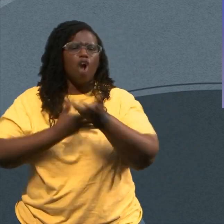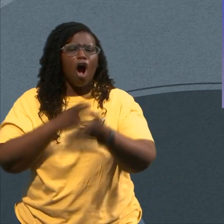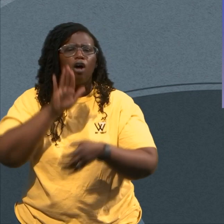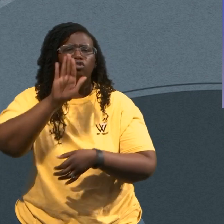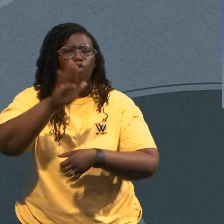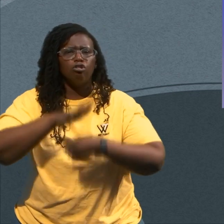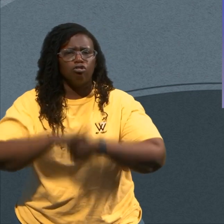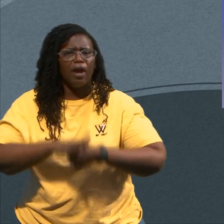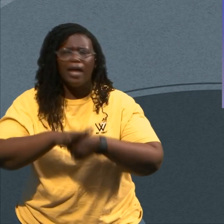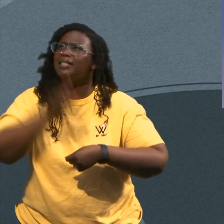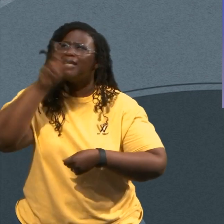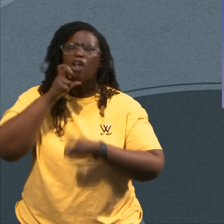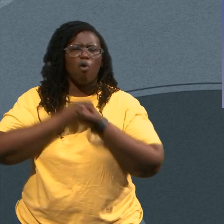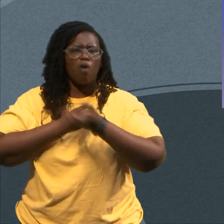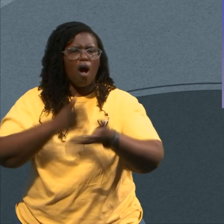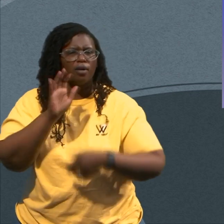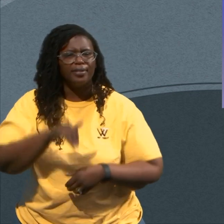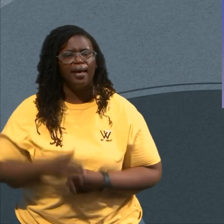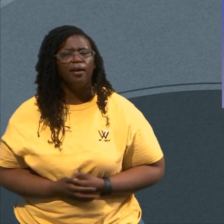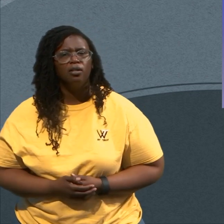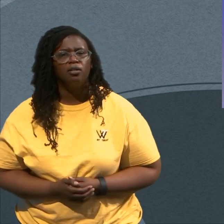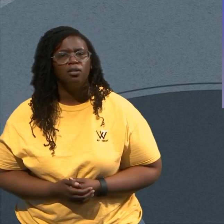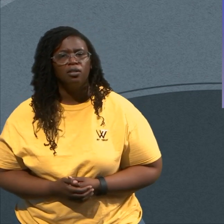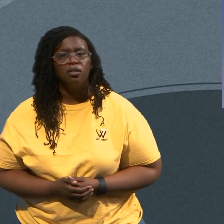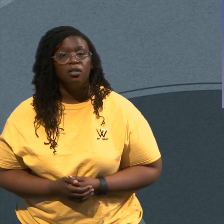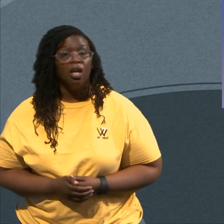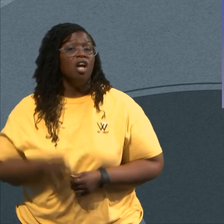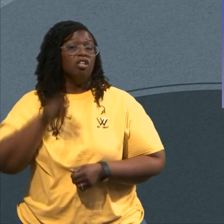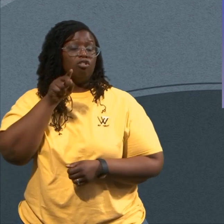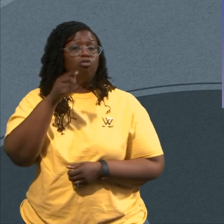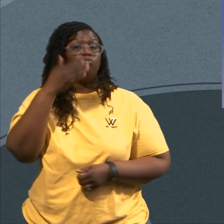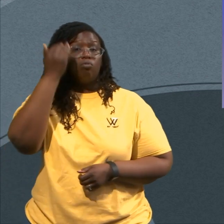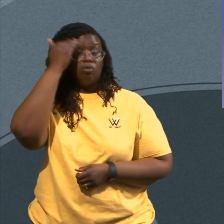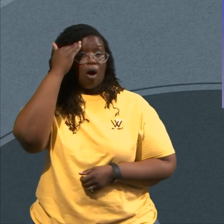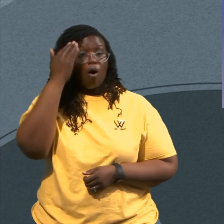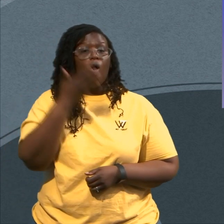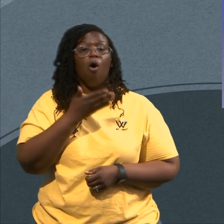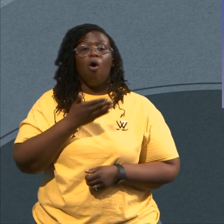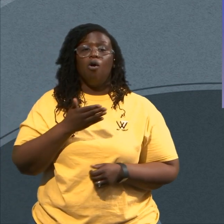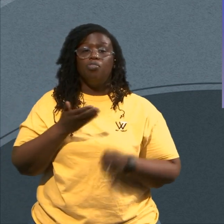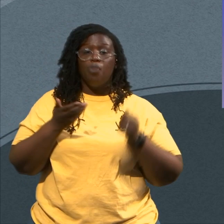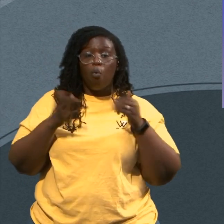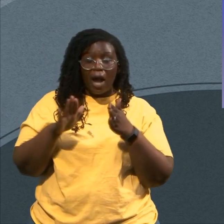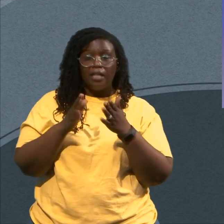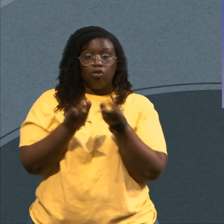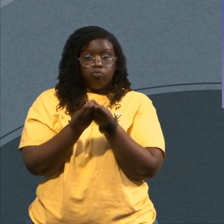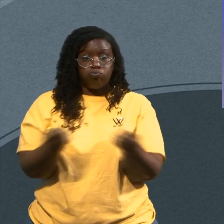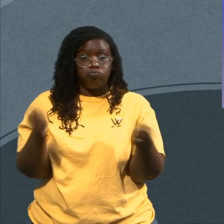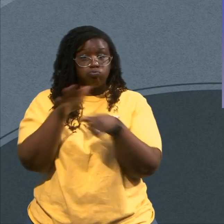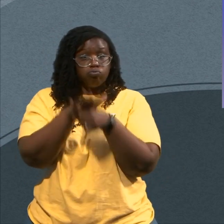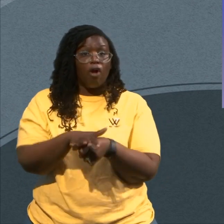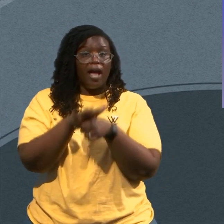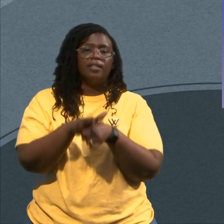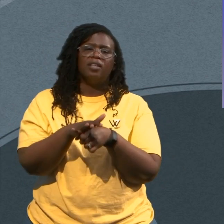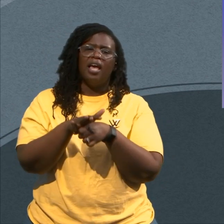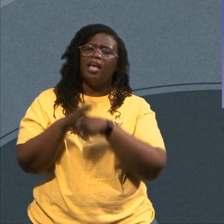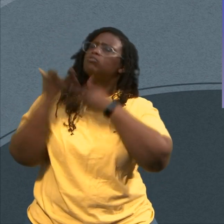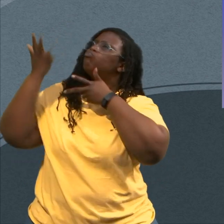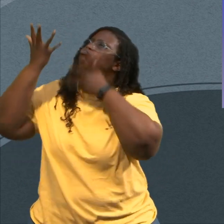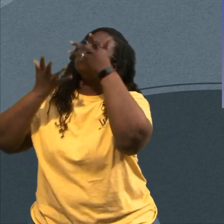Do You Realize The Best Shot I've Got To De Stress Is To Hang Out With God The Cause